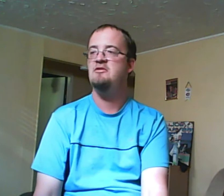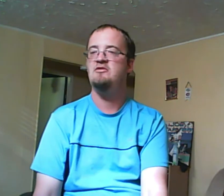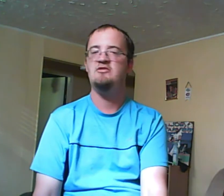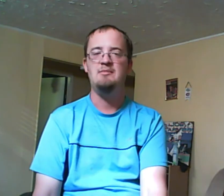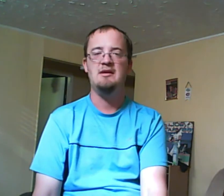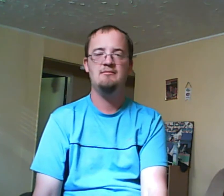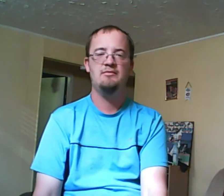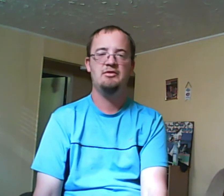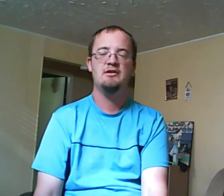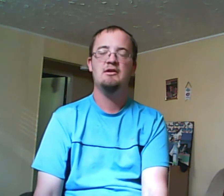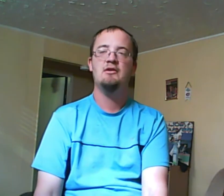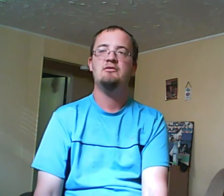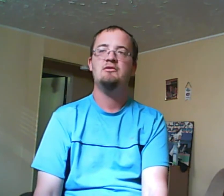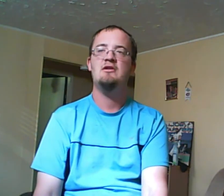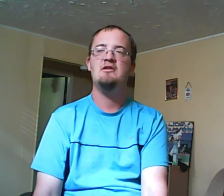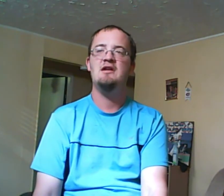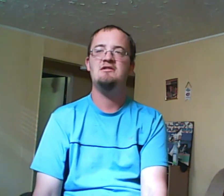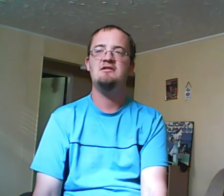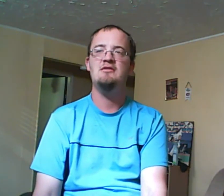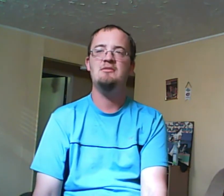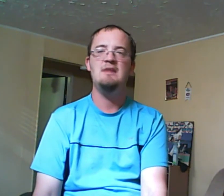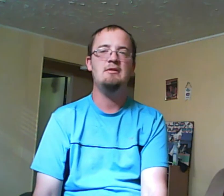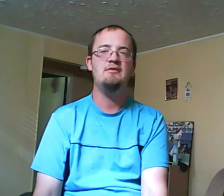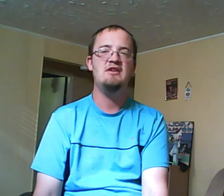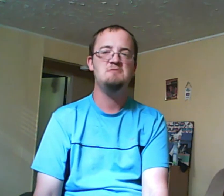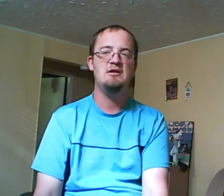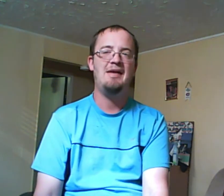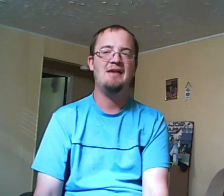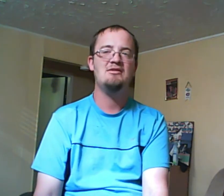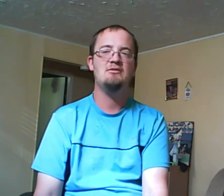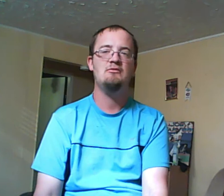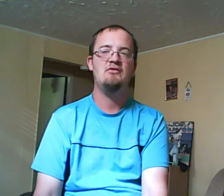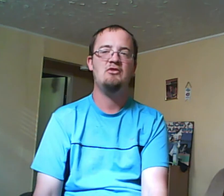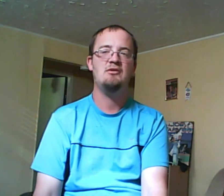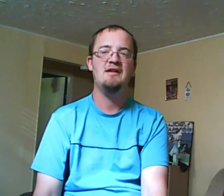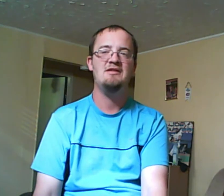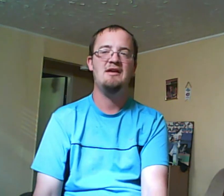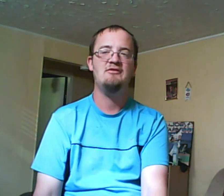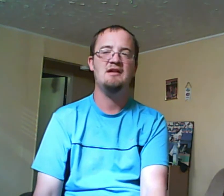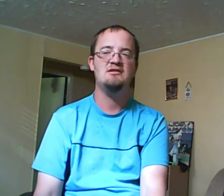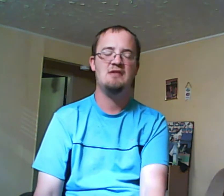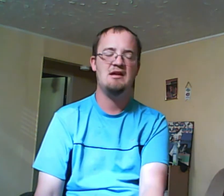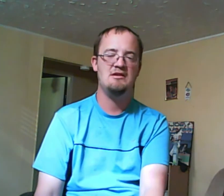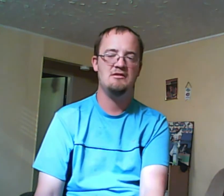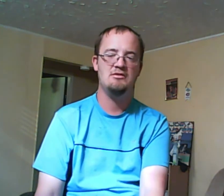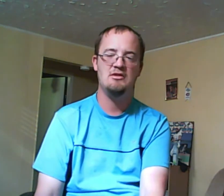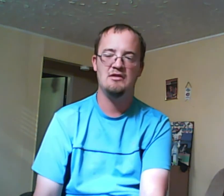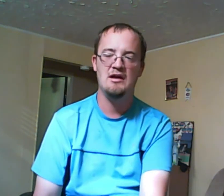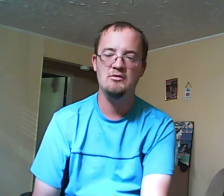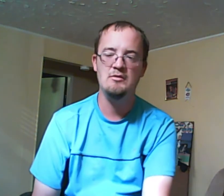episode's taping, it's still debatable if HBO Max, with their cuts, have cut Degrassi, the Degrassi reboot